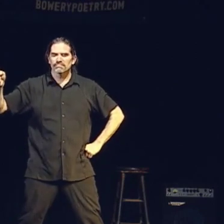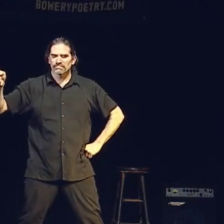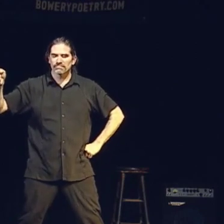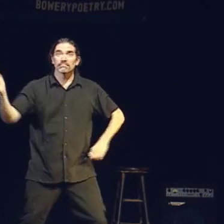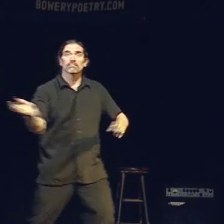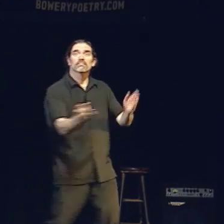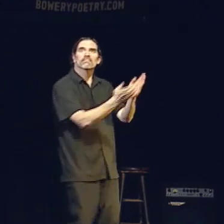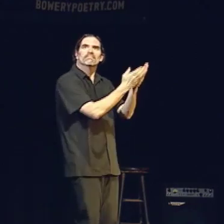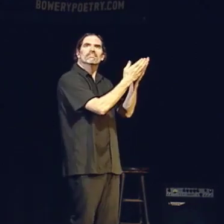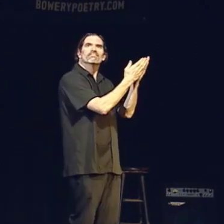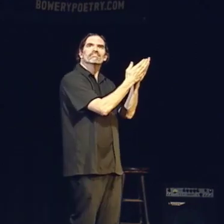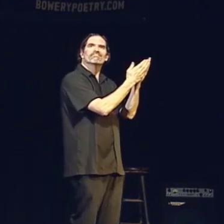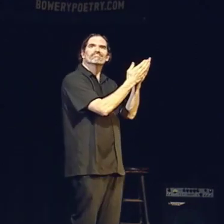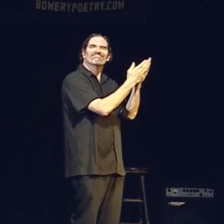The Spaniard. Spaniard.